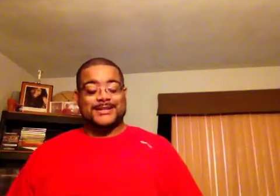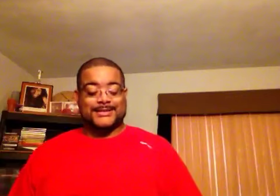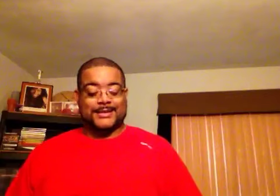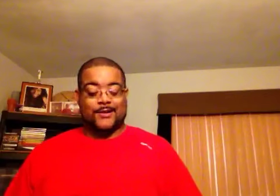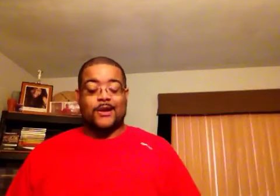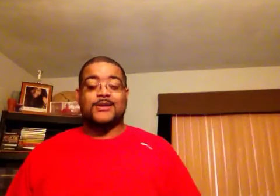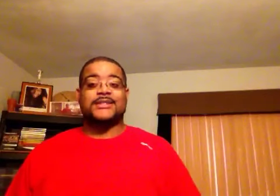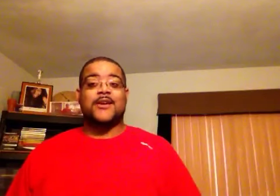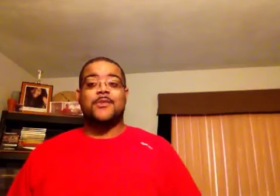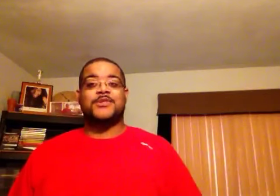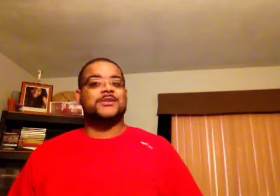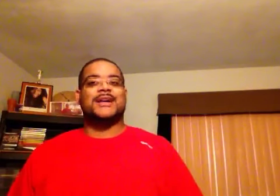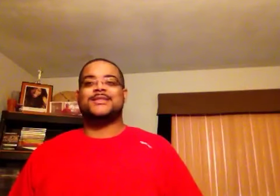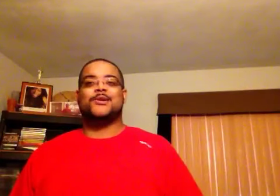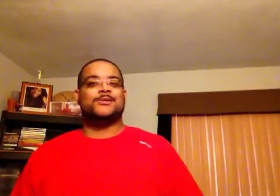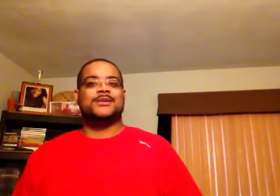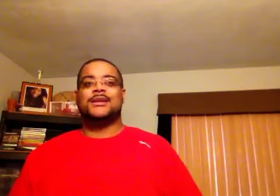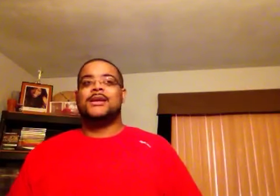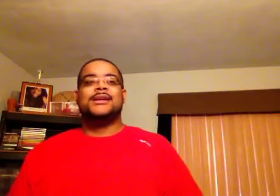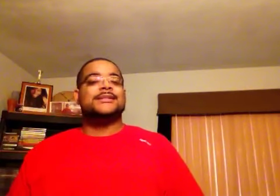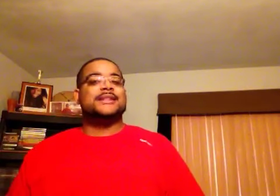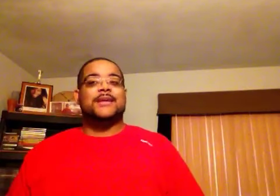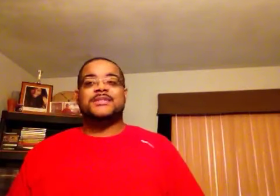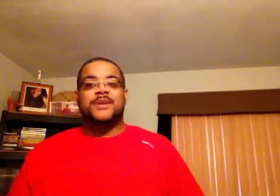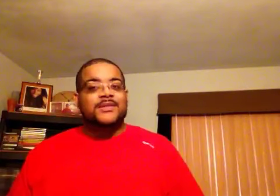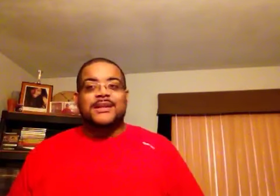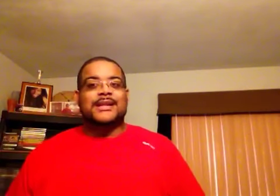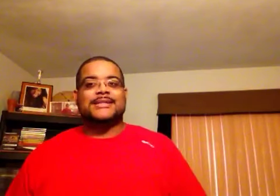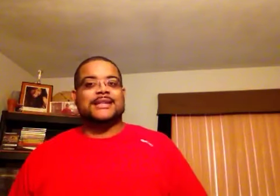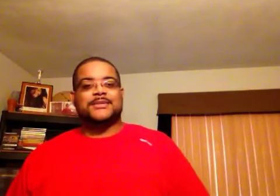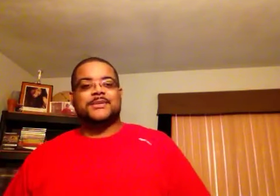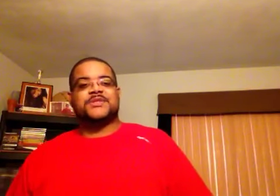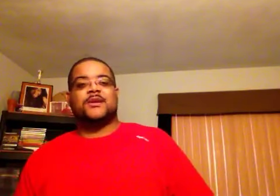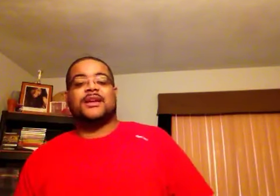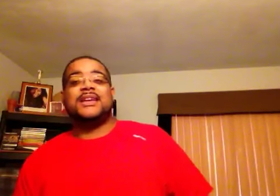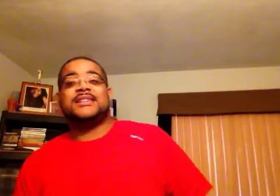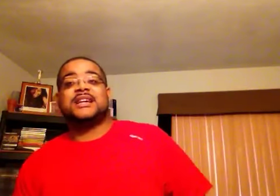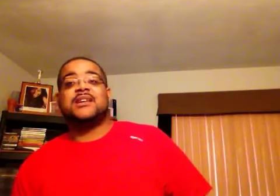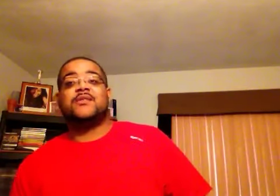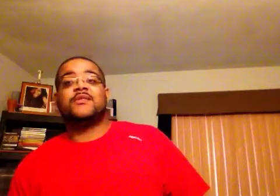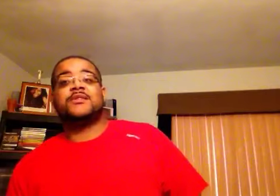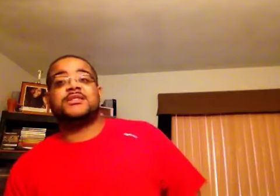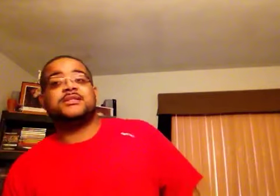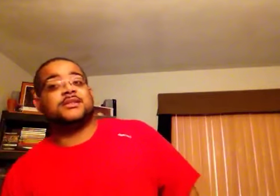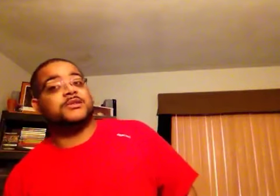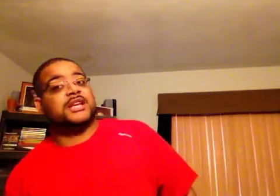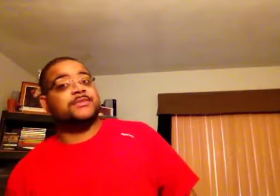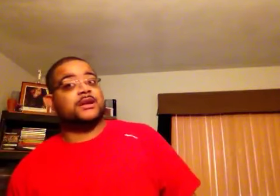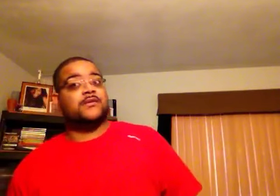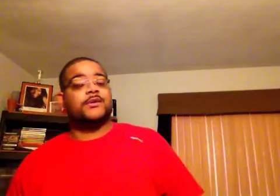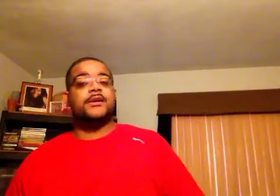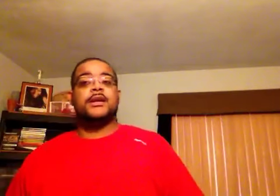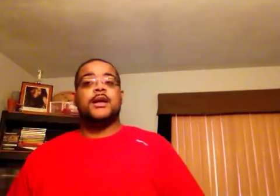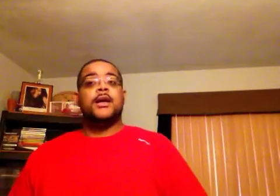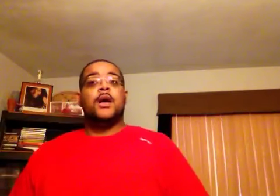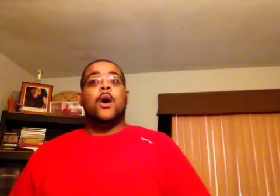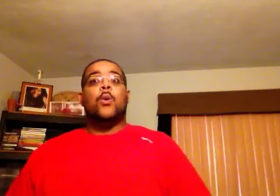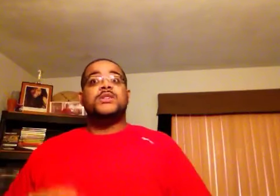is the song called Stay With Me, which you guys know Sam Smith, that's Sam Smith's song, and his cover version, Luke James' cover, was